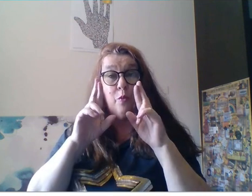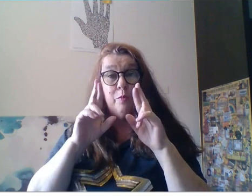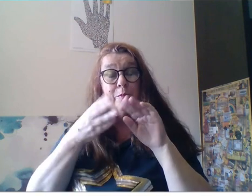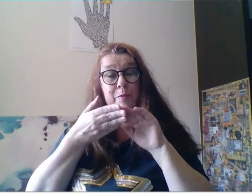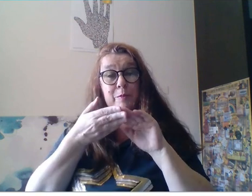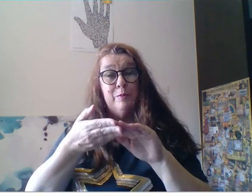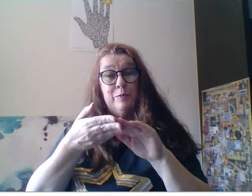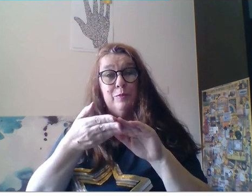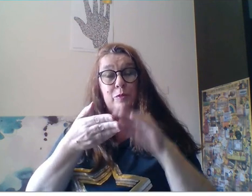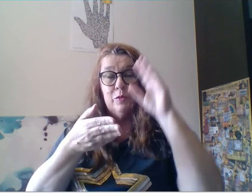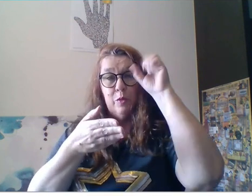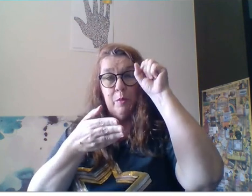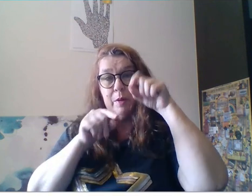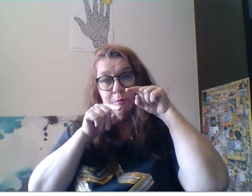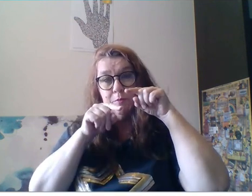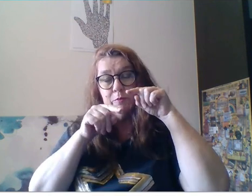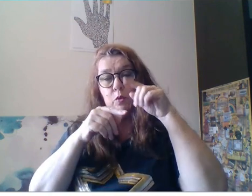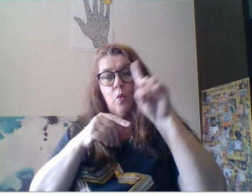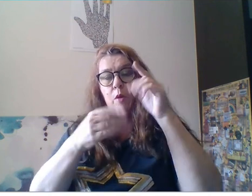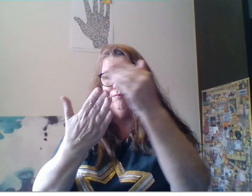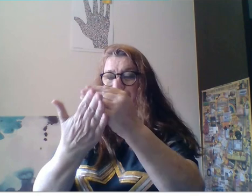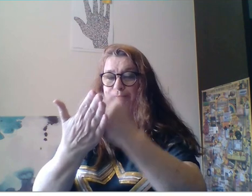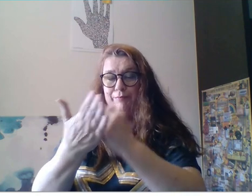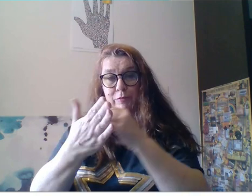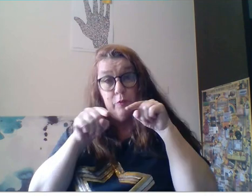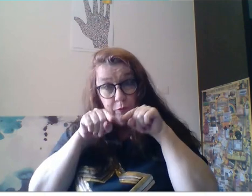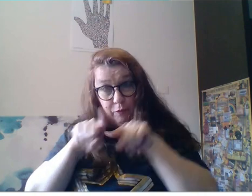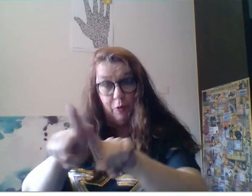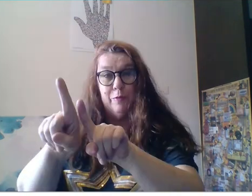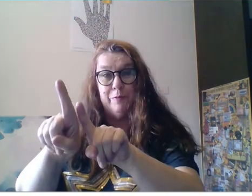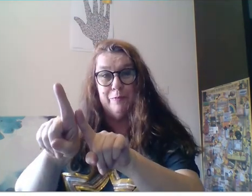i hope that helps how you follow the rules